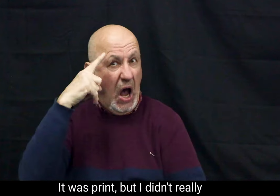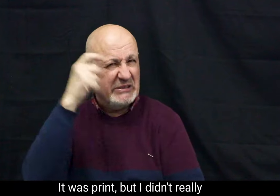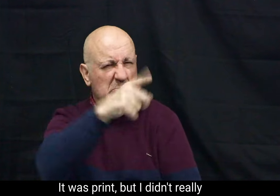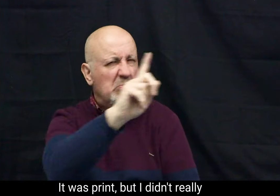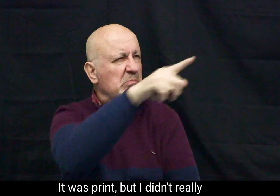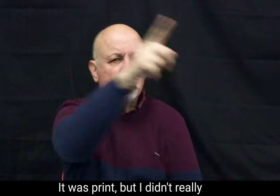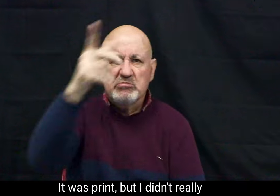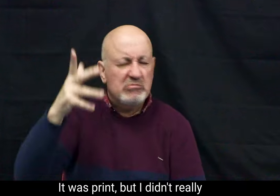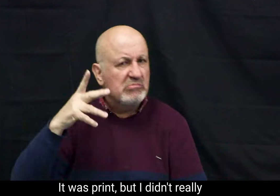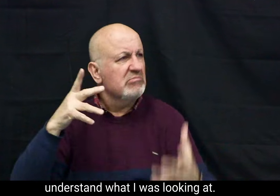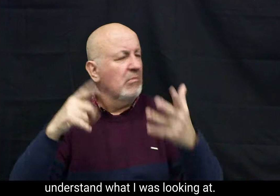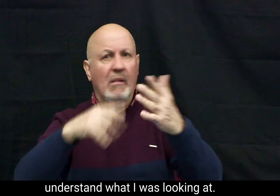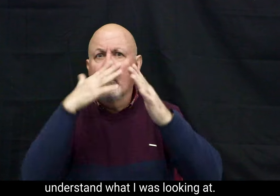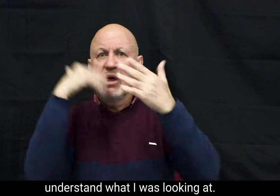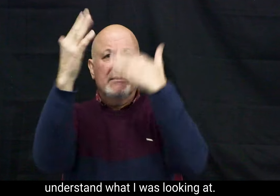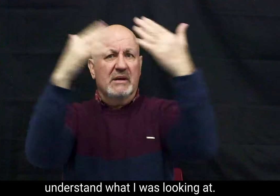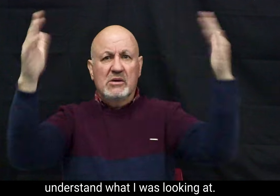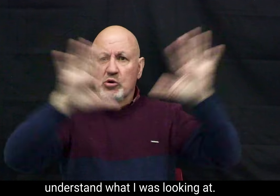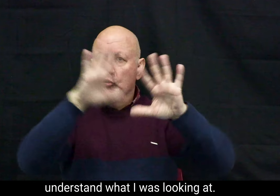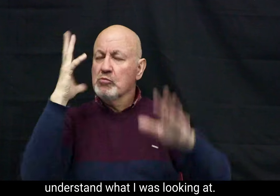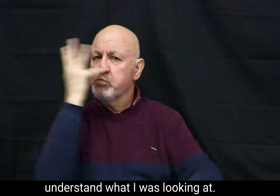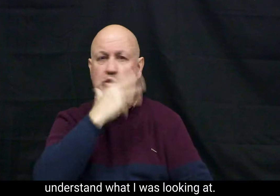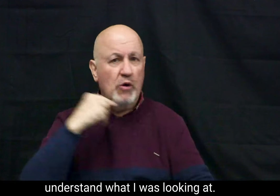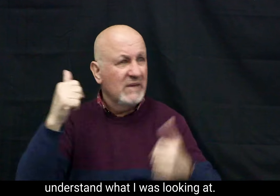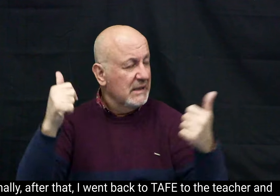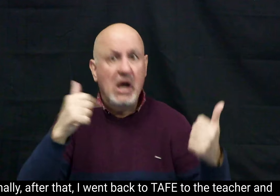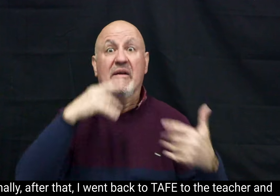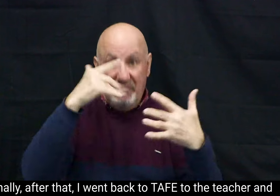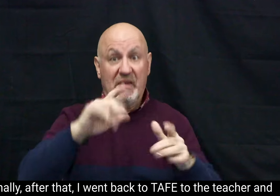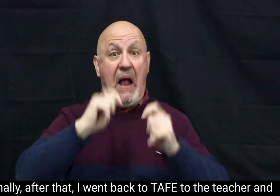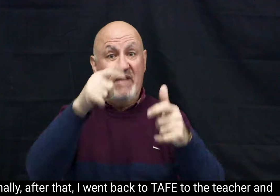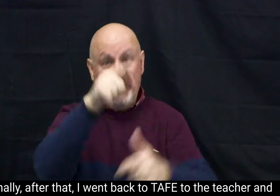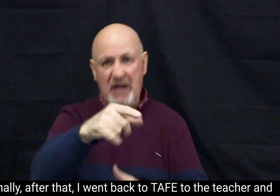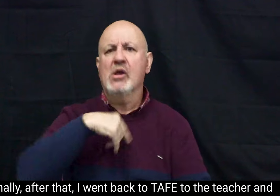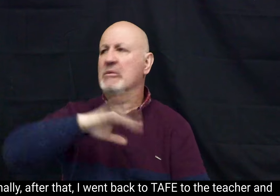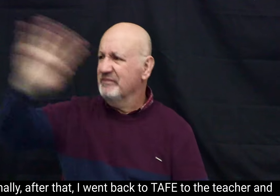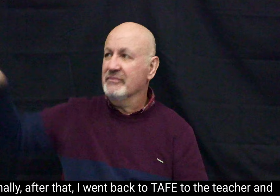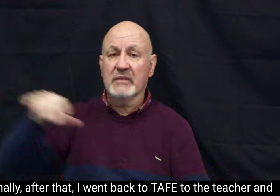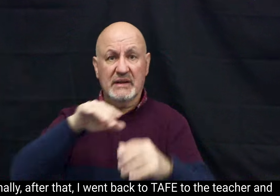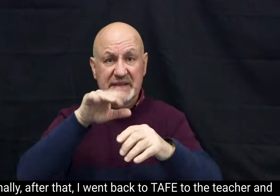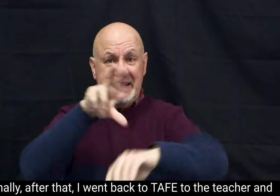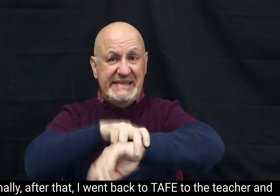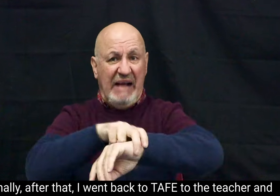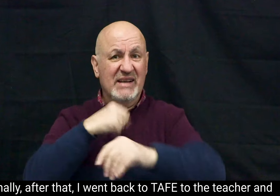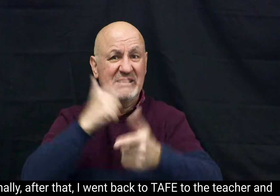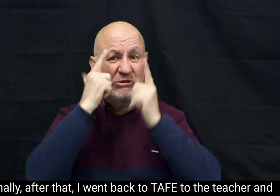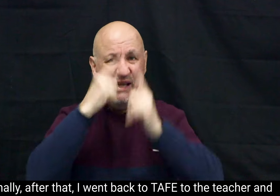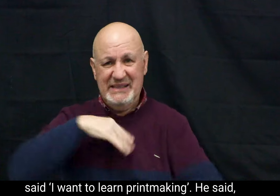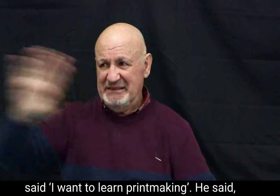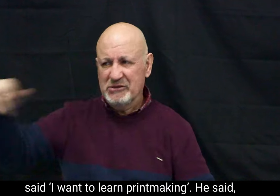but I didn't really understand what I was looking at. Finally, after that, I went back to TAFE, to the teacher, and said,